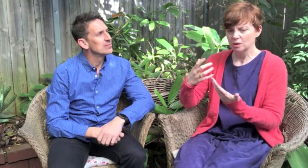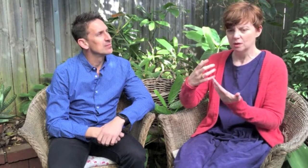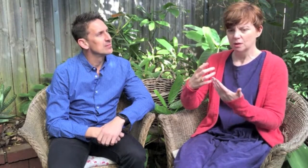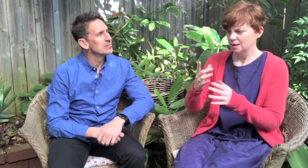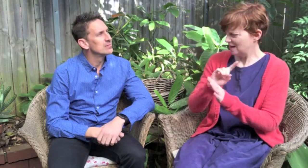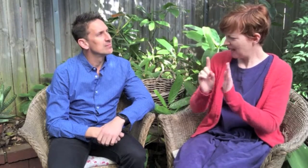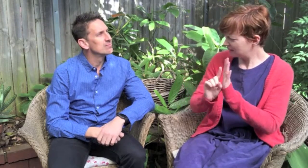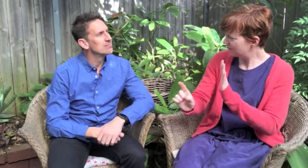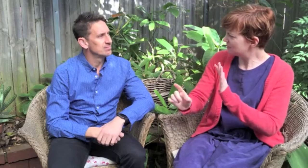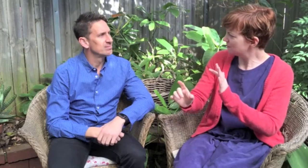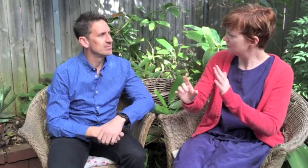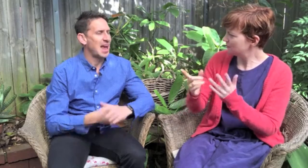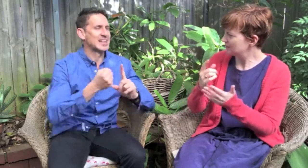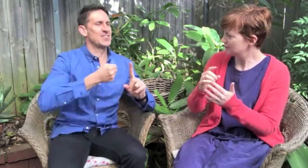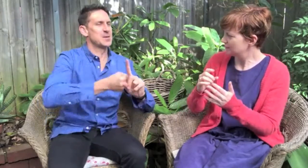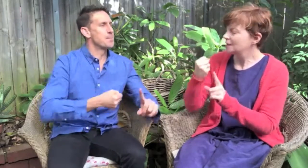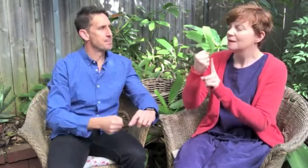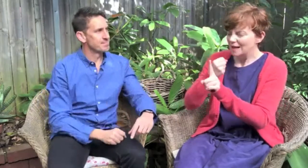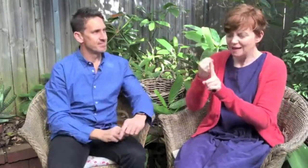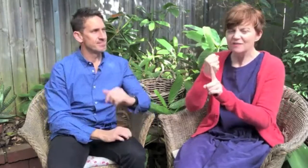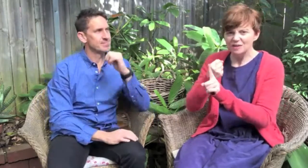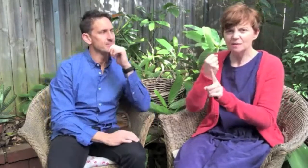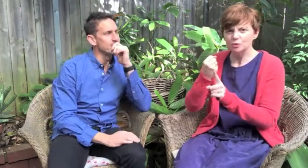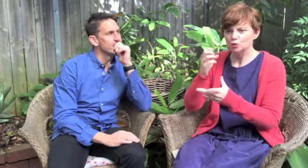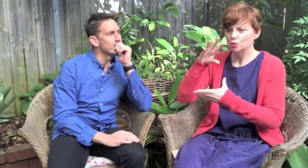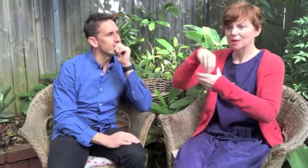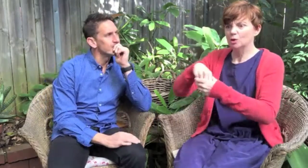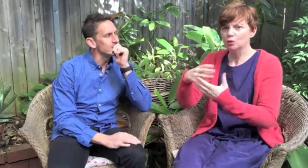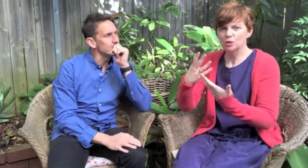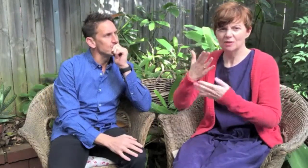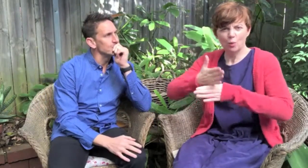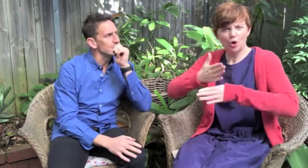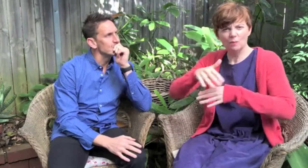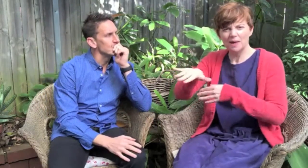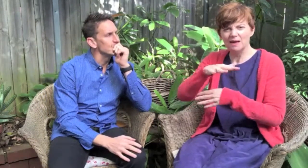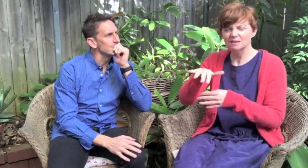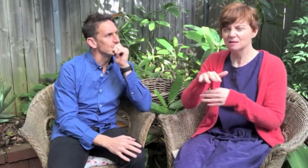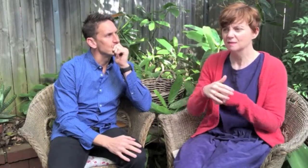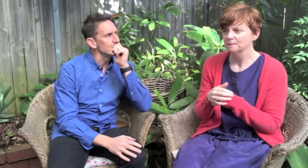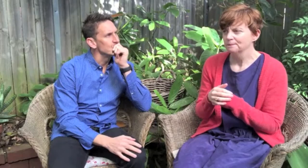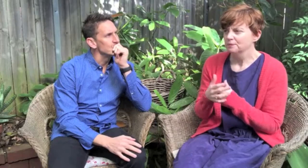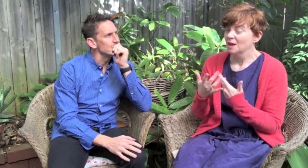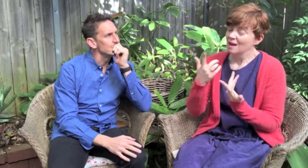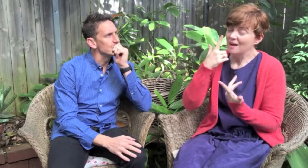you know, we need more activism. Yeah, activism to be included into the workplace. And